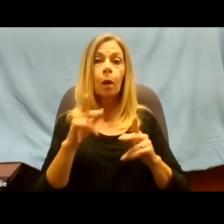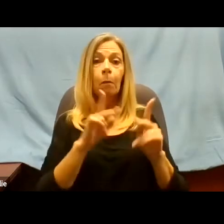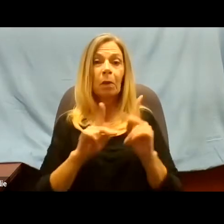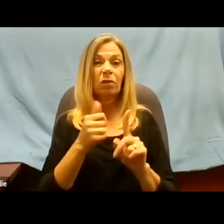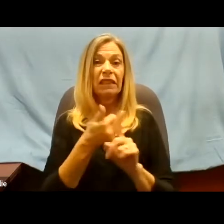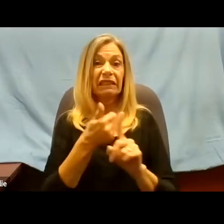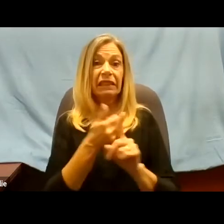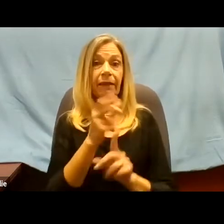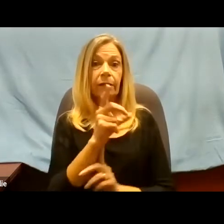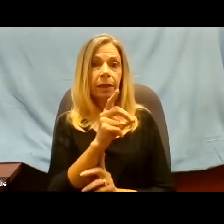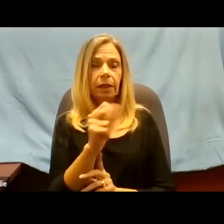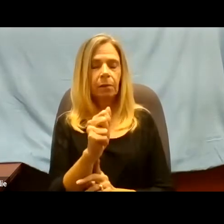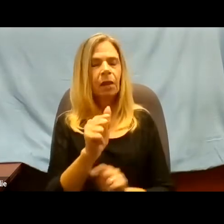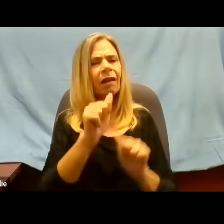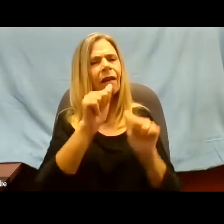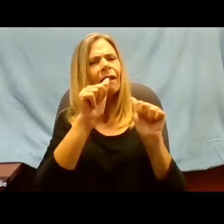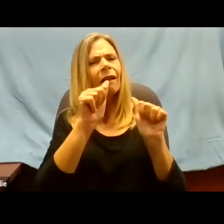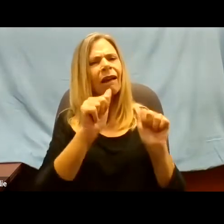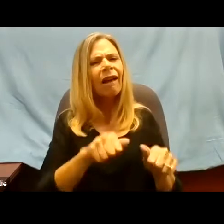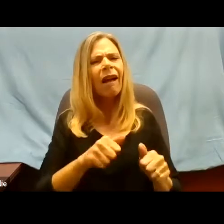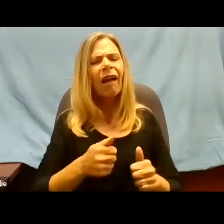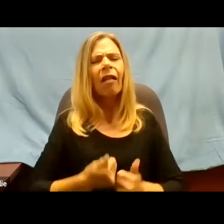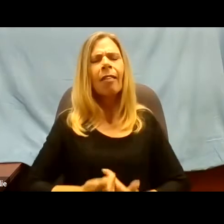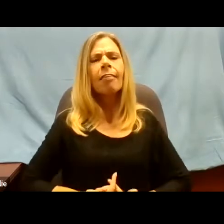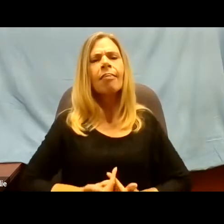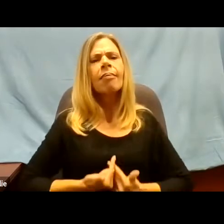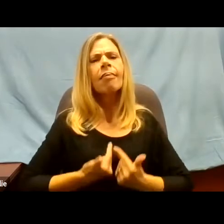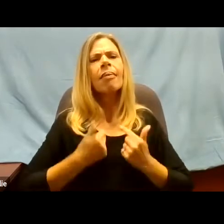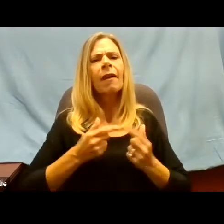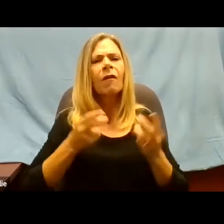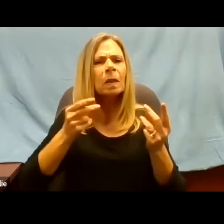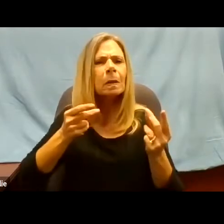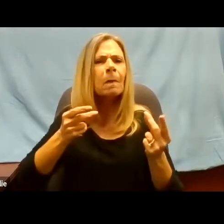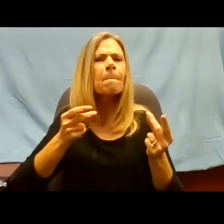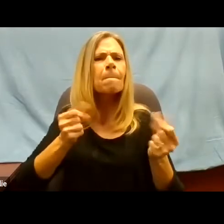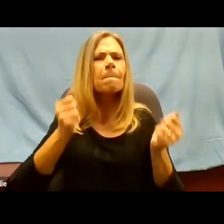live a spontaneous life.